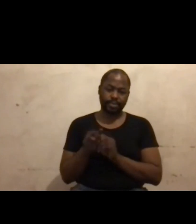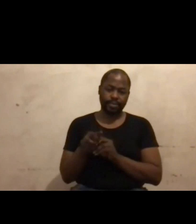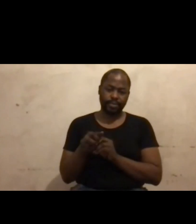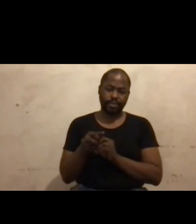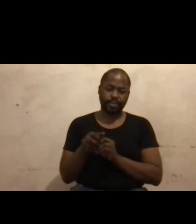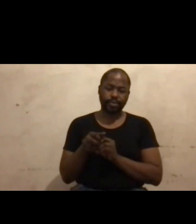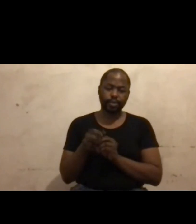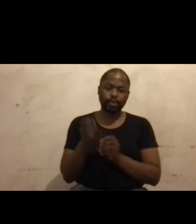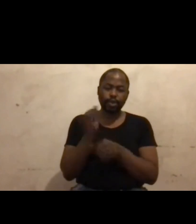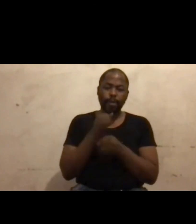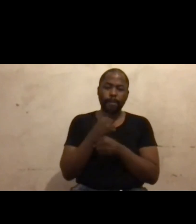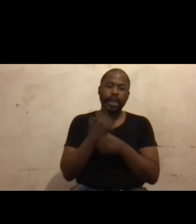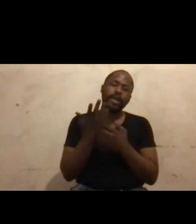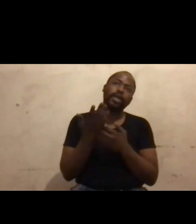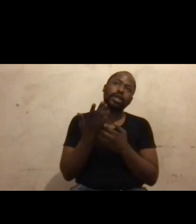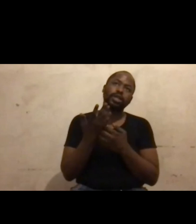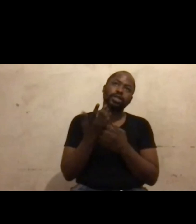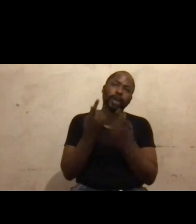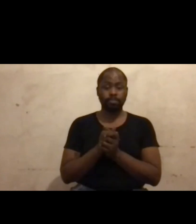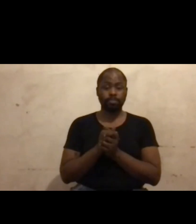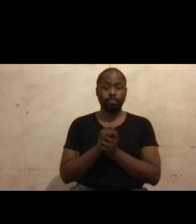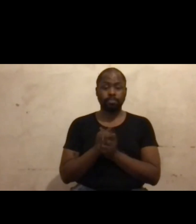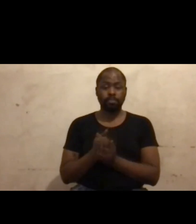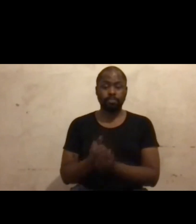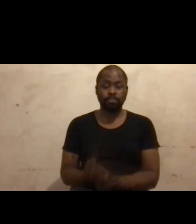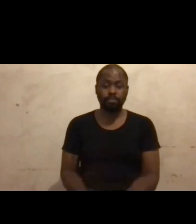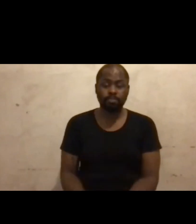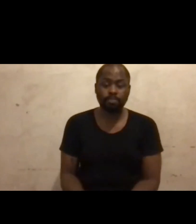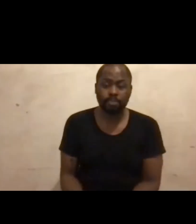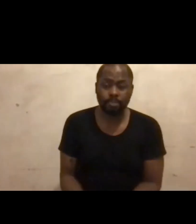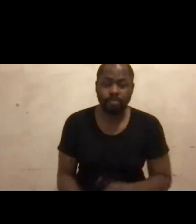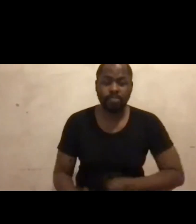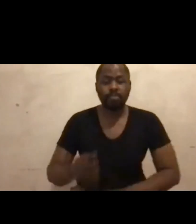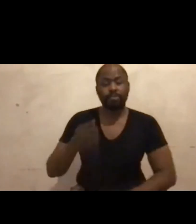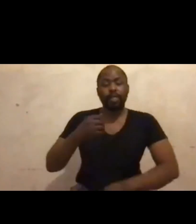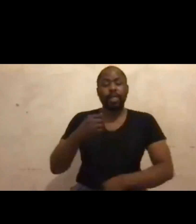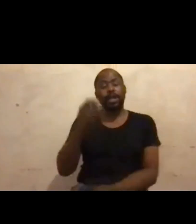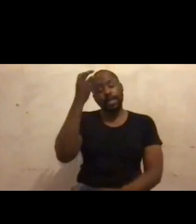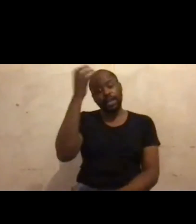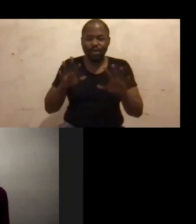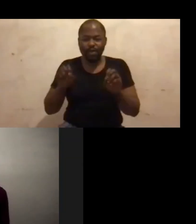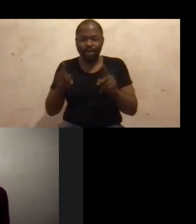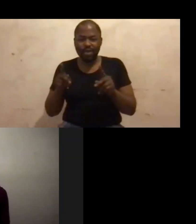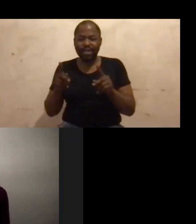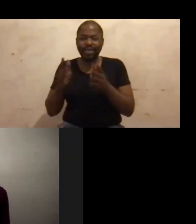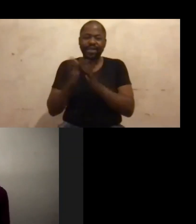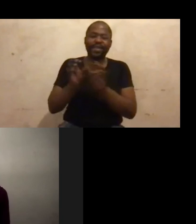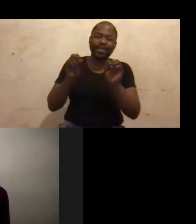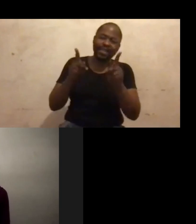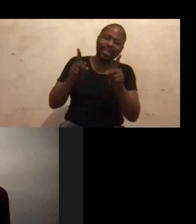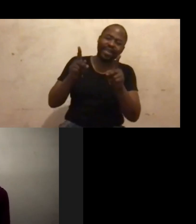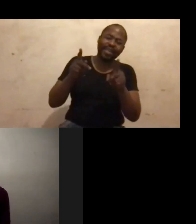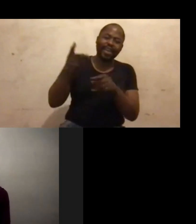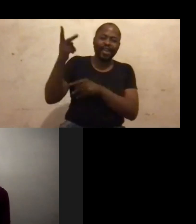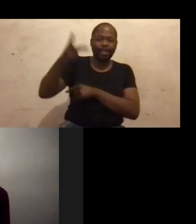moolah while you are here. Definitely. I'm saying to Tabu Ndebele and to Sara Klaas, to you both for